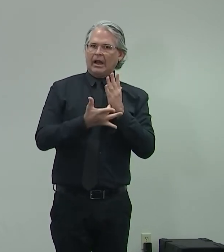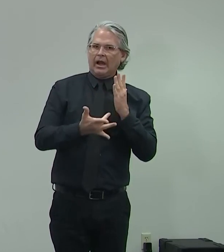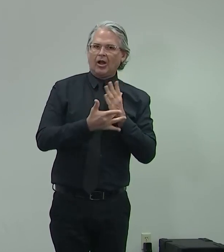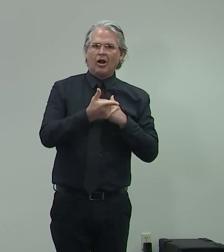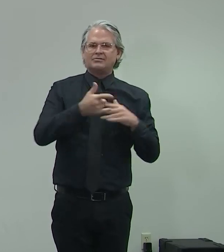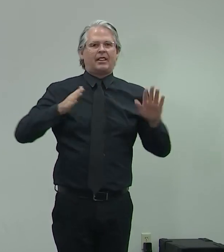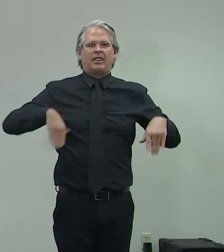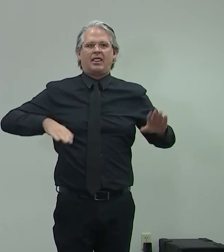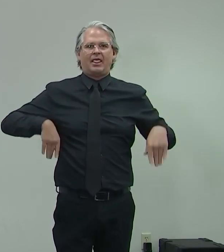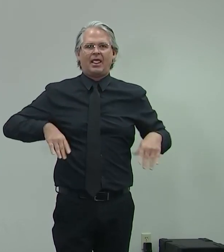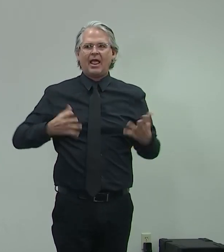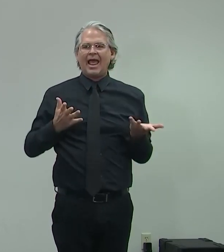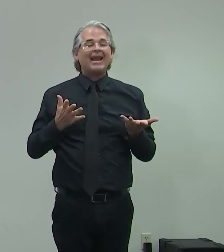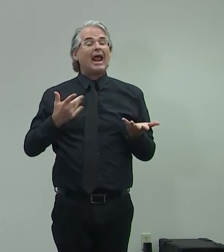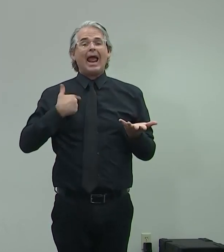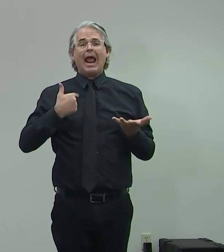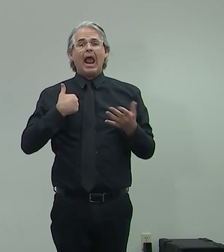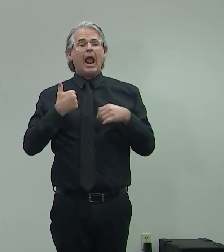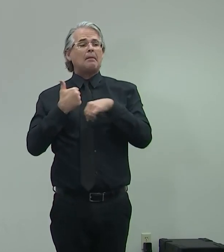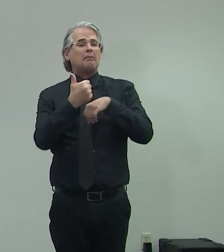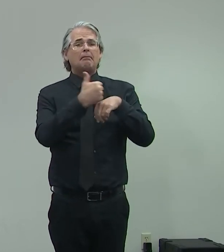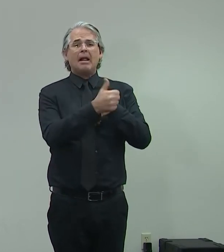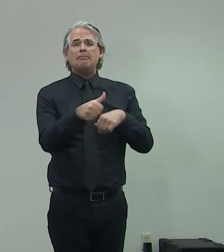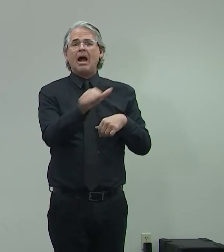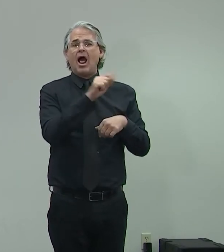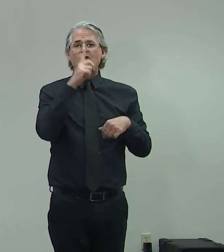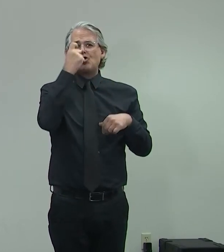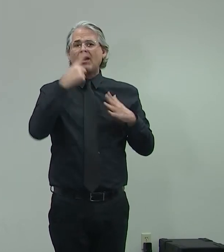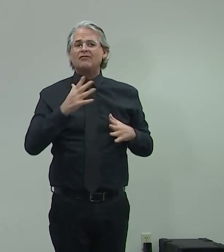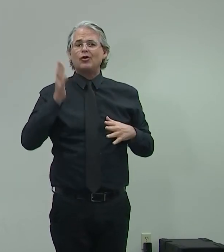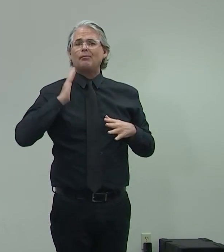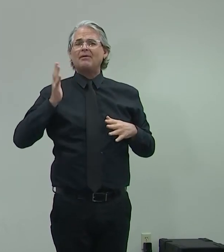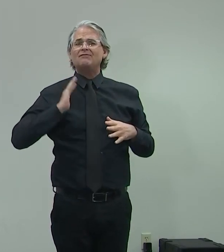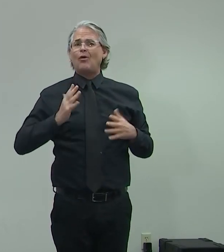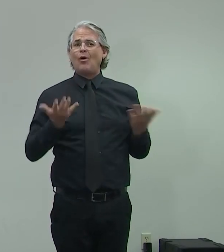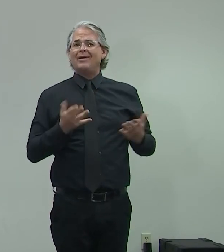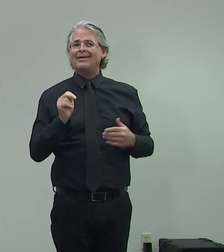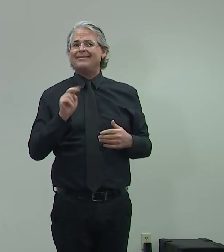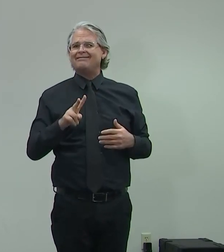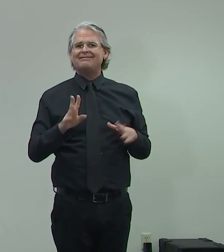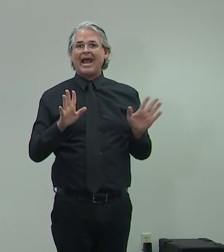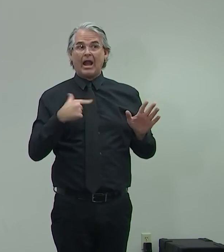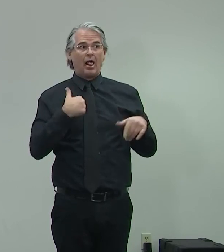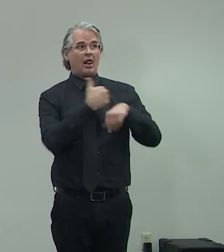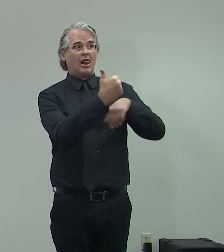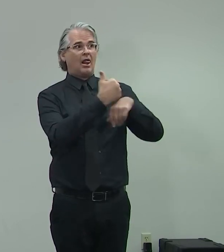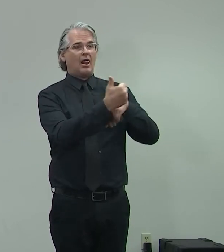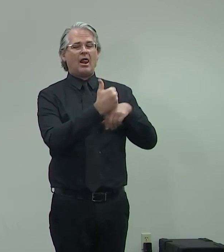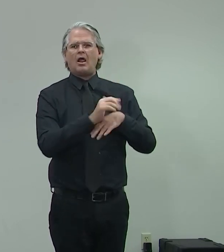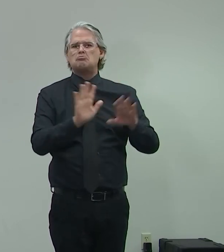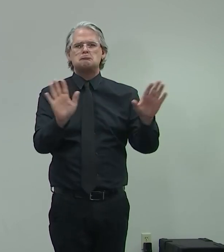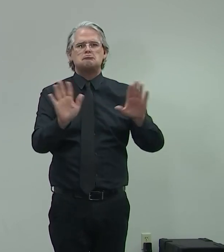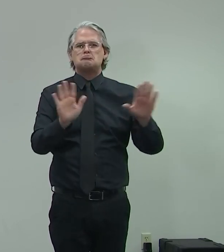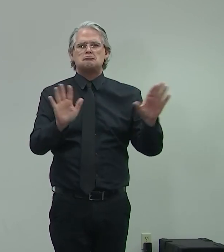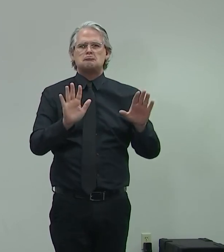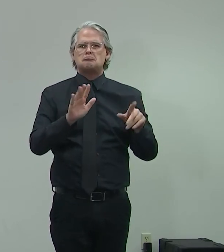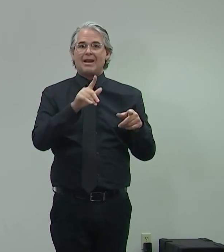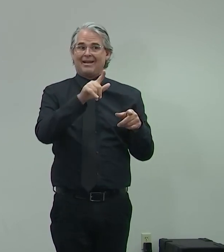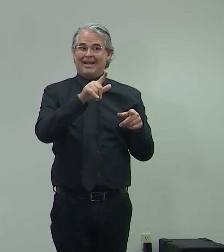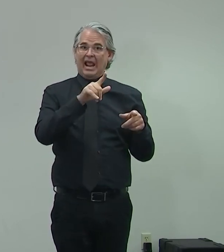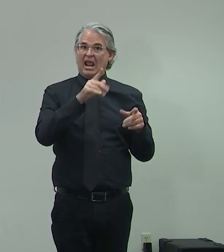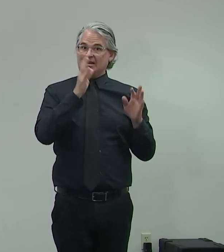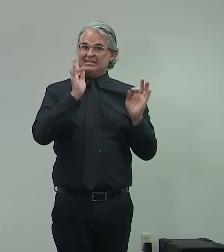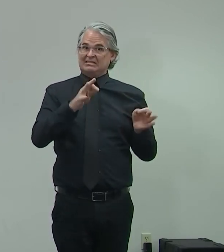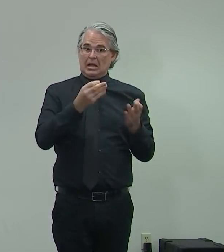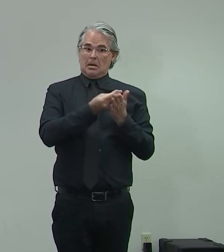I'm not blaming it on any other governor or any other administration. It just wasn't a focus of a lot of funding. And I think that if this